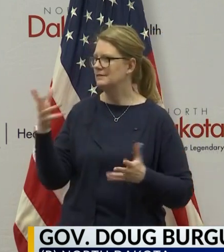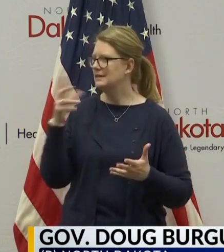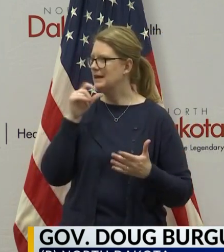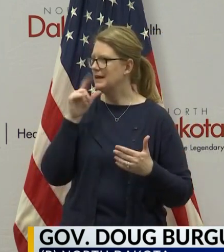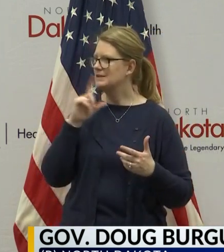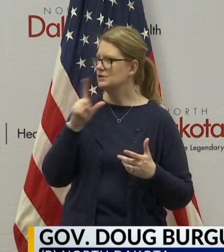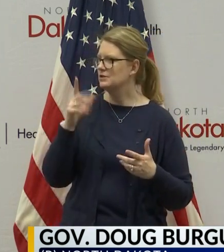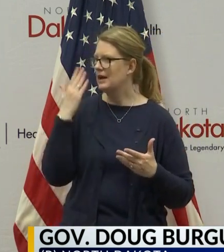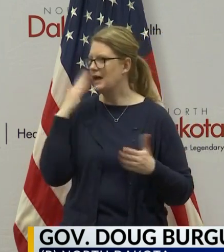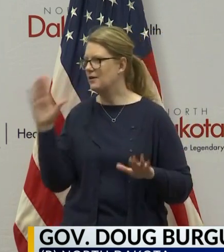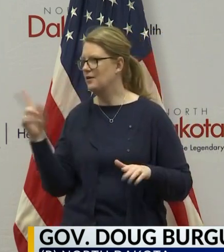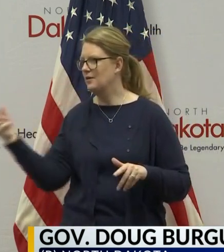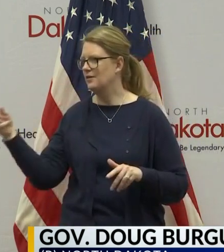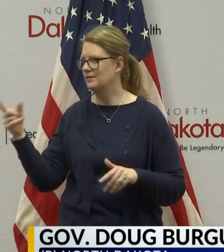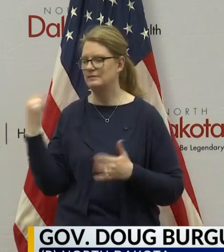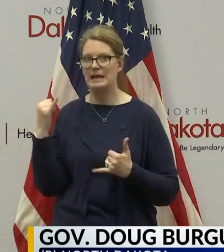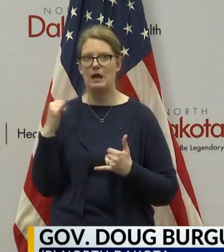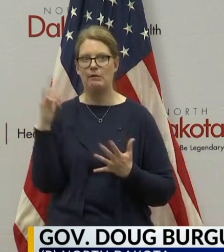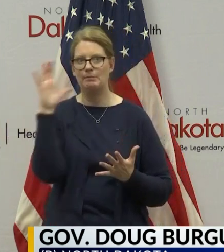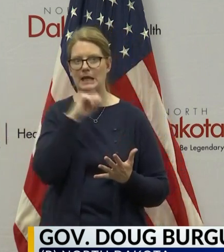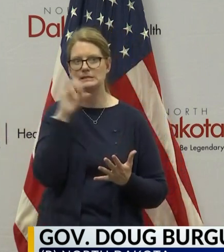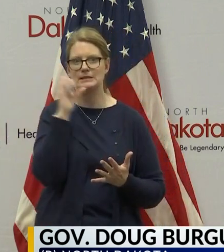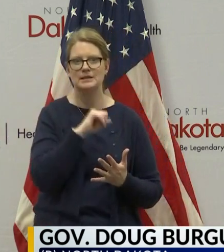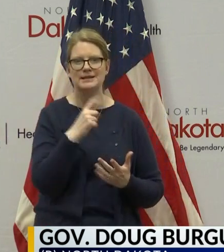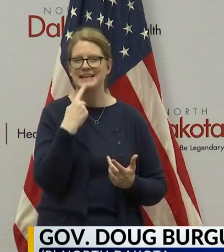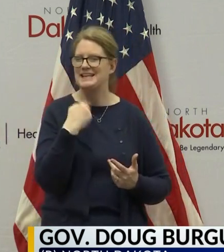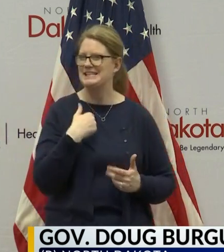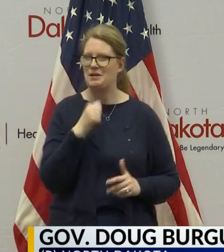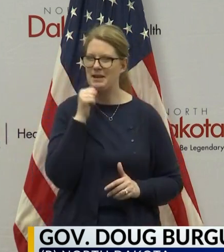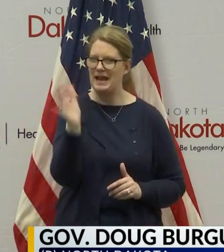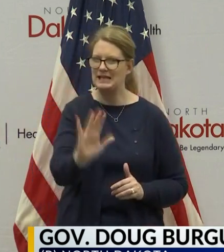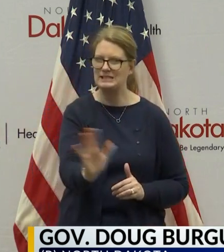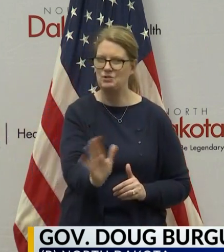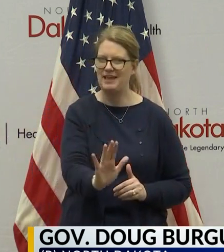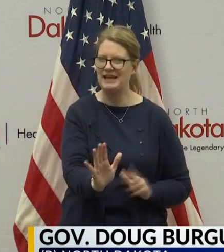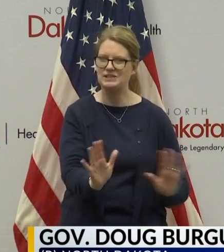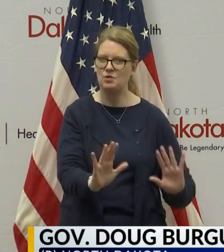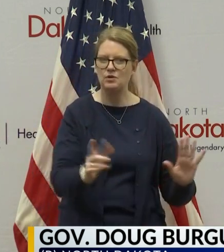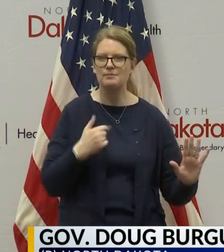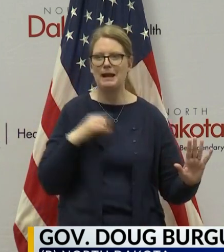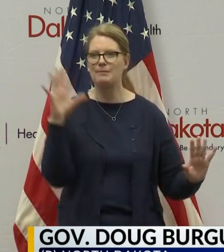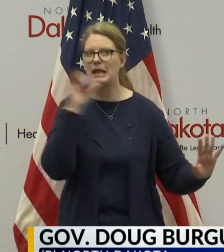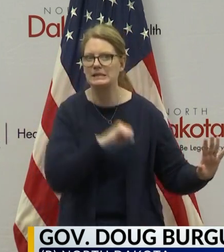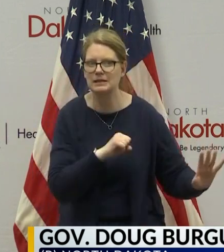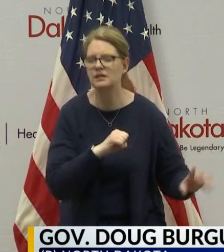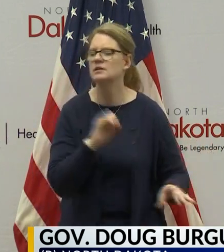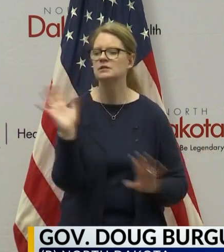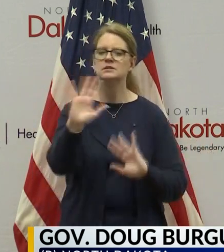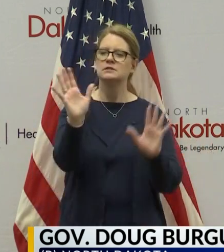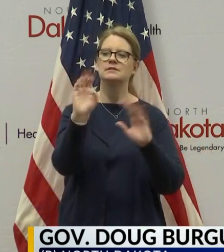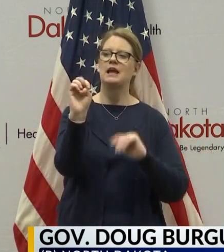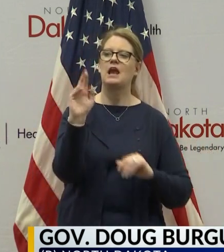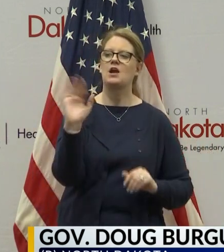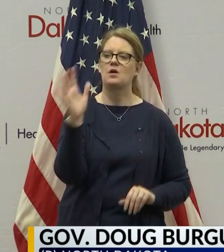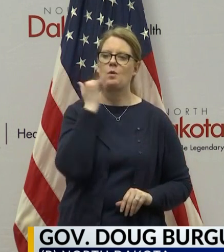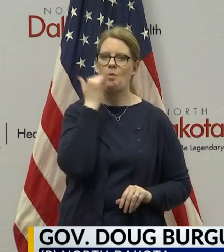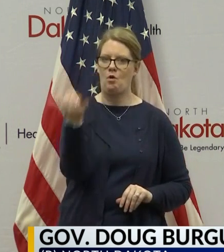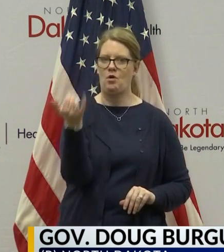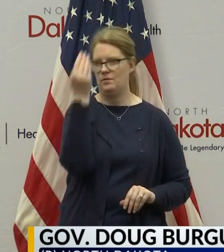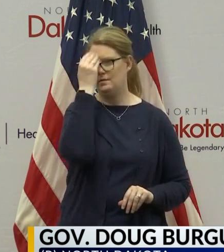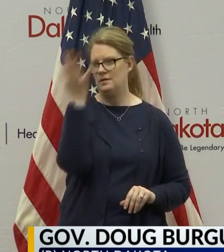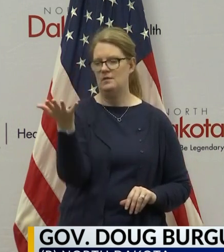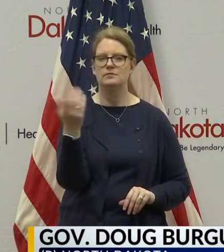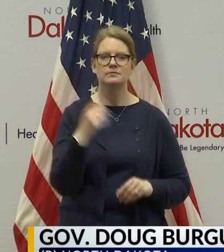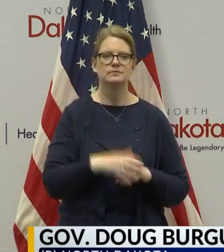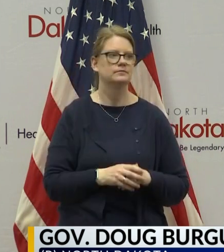true. We don't know. Okay, now I'm spitballing. That's what they tell me not to do from up here. So we're – we'll get back – Eric, we'll get back to you on that one. We'll maybe